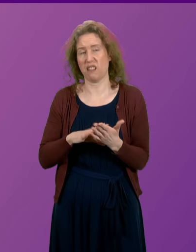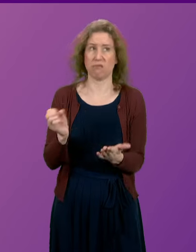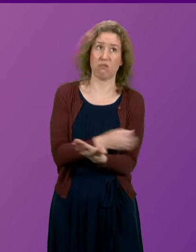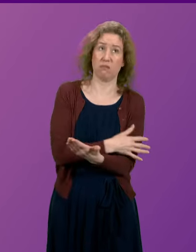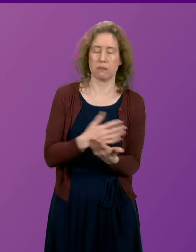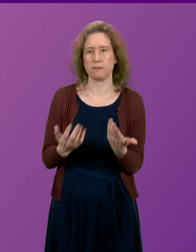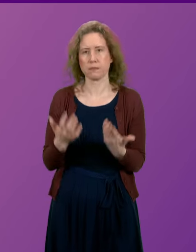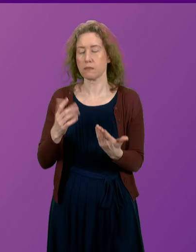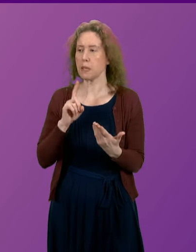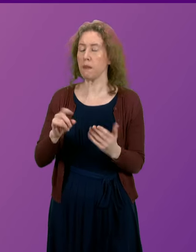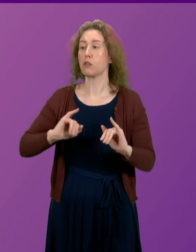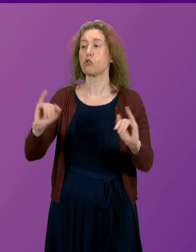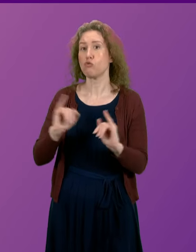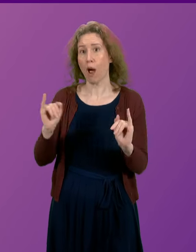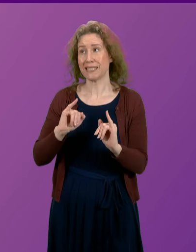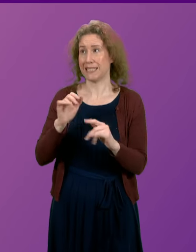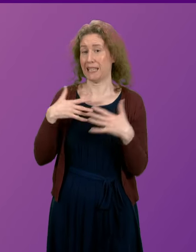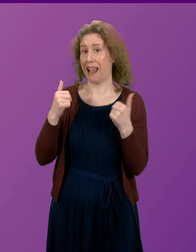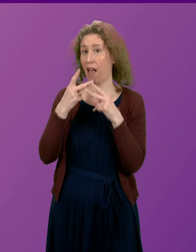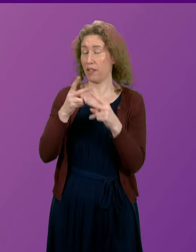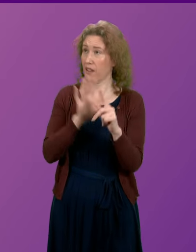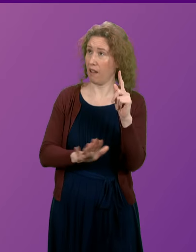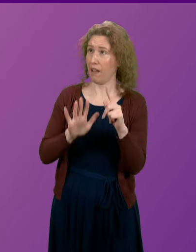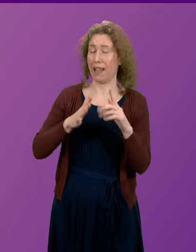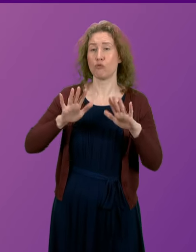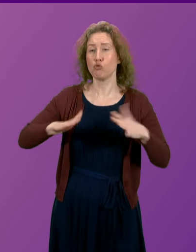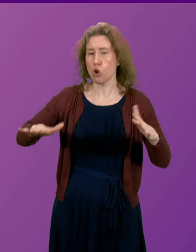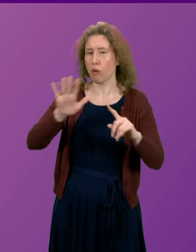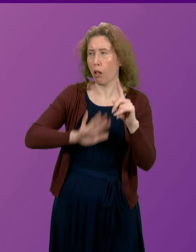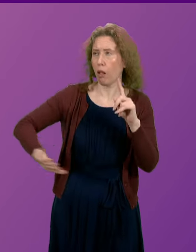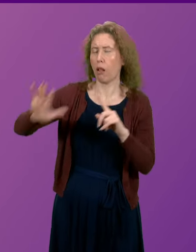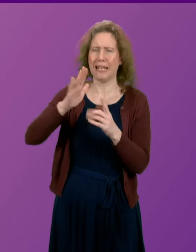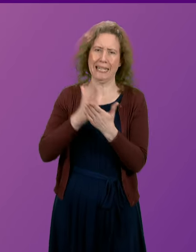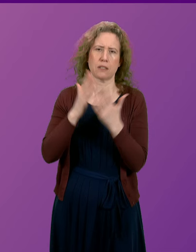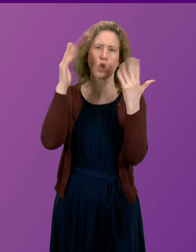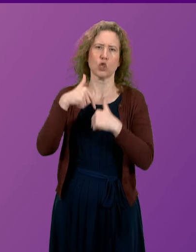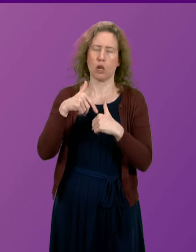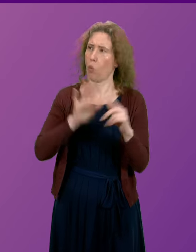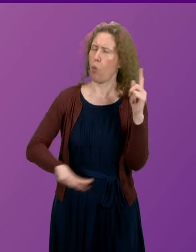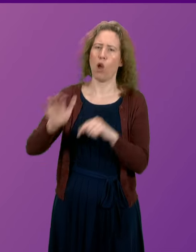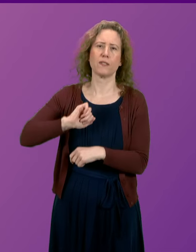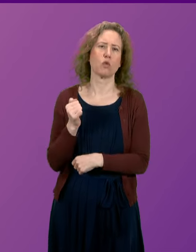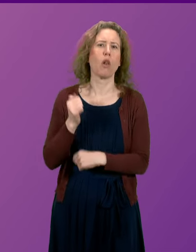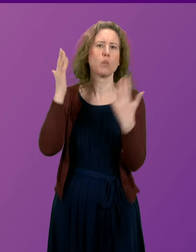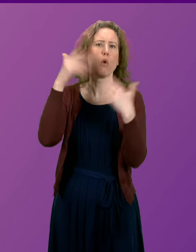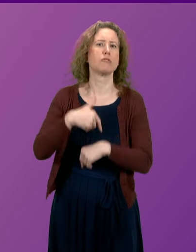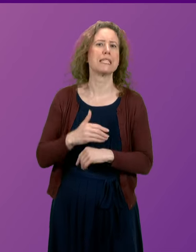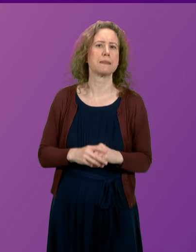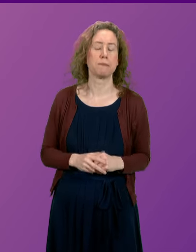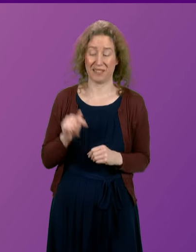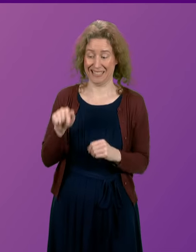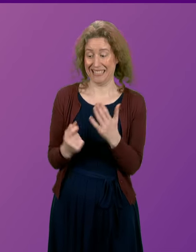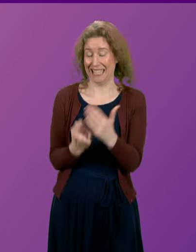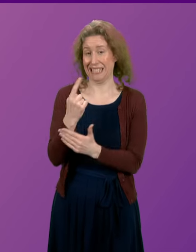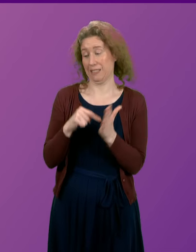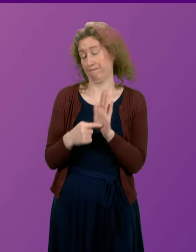But the crisis across health care in rural Scotland is a concern to people up and down the country. As this incident has